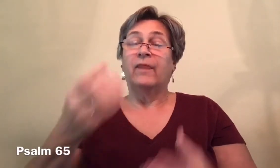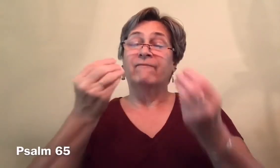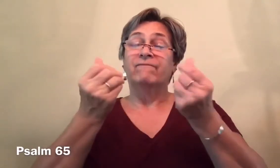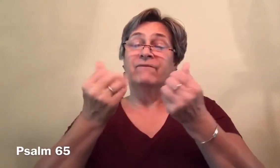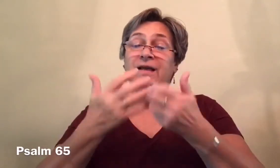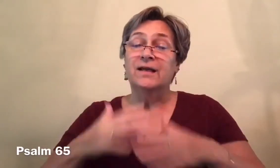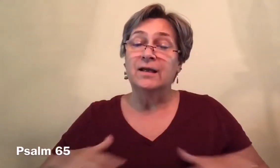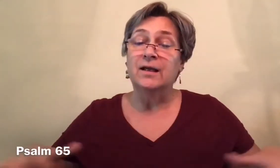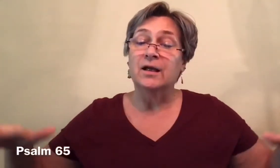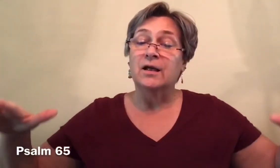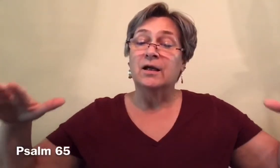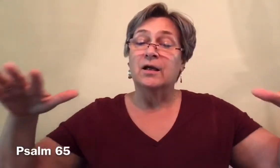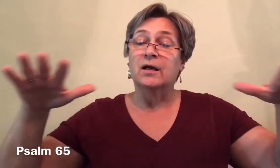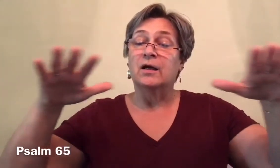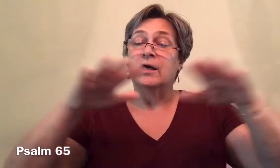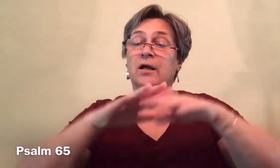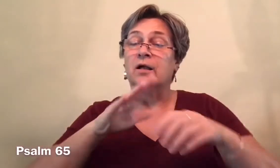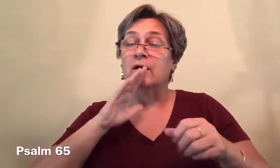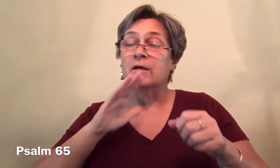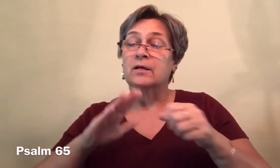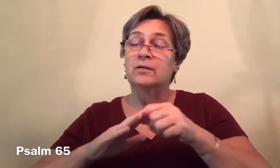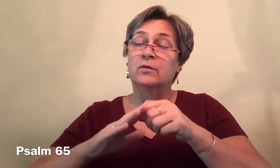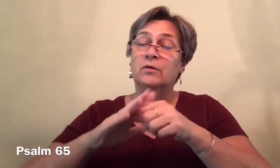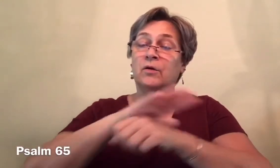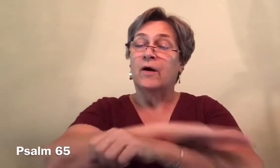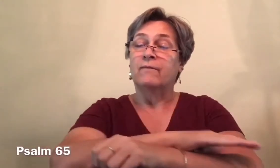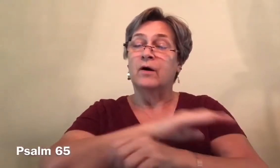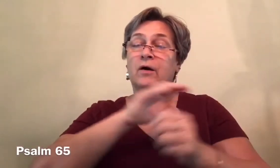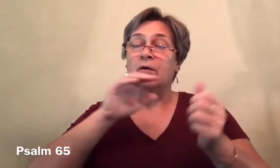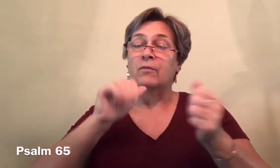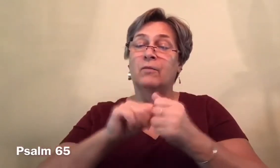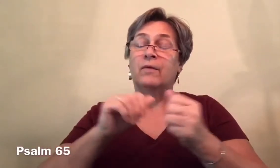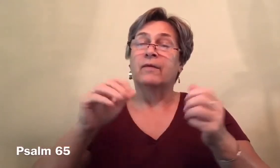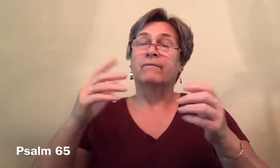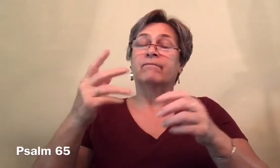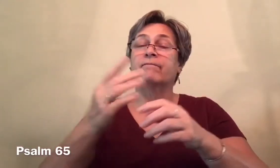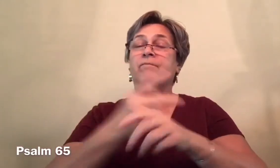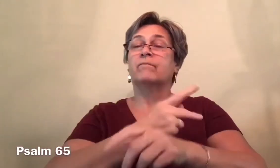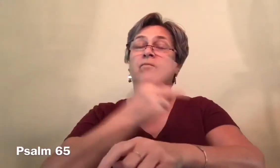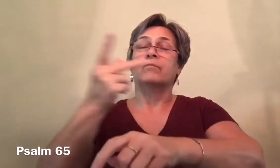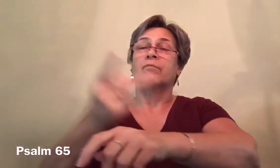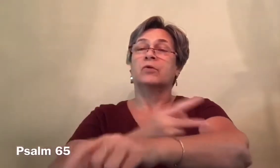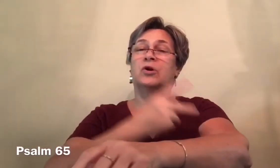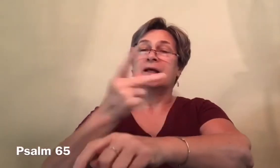The fields are garmented with flocks,